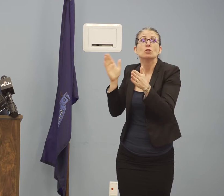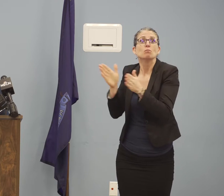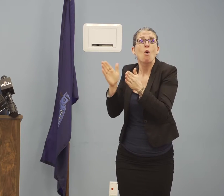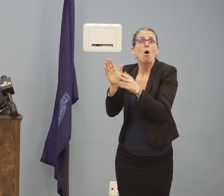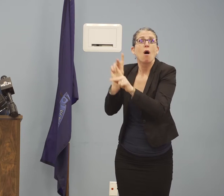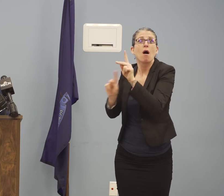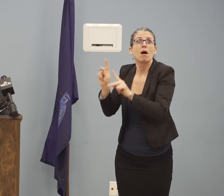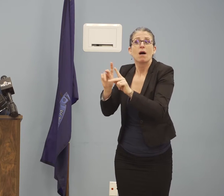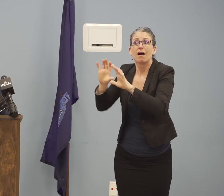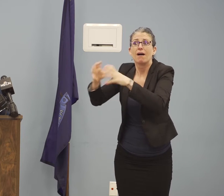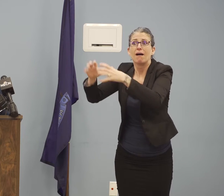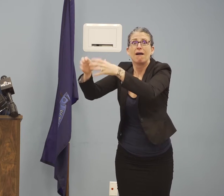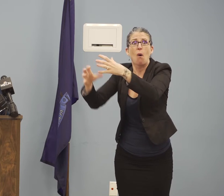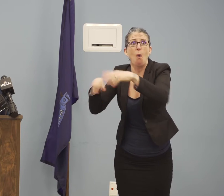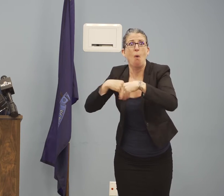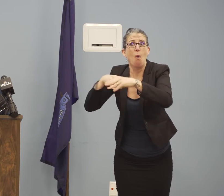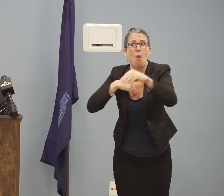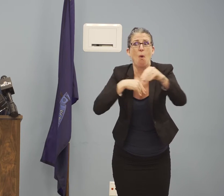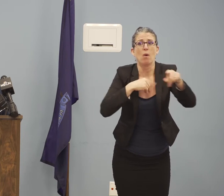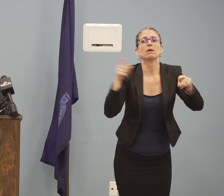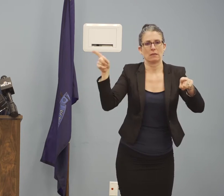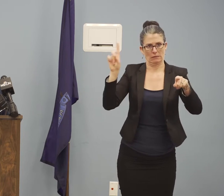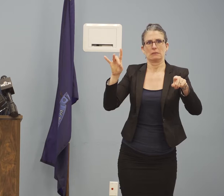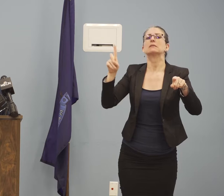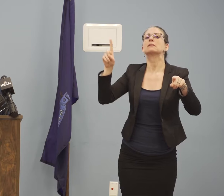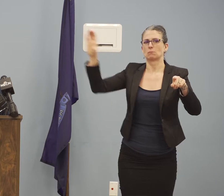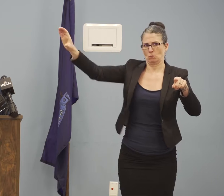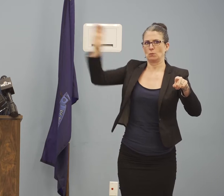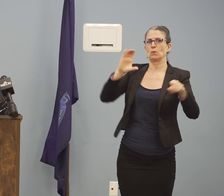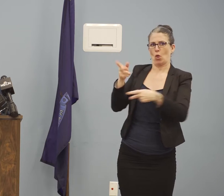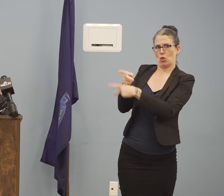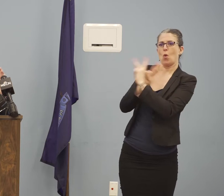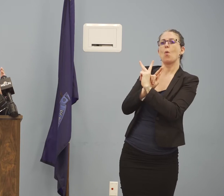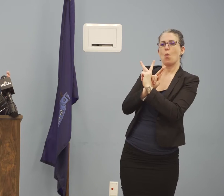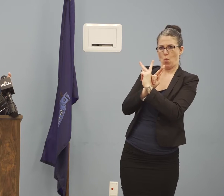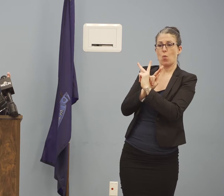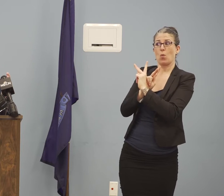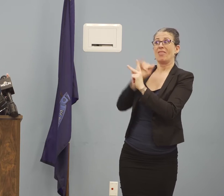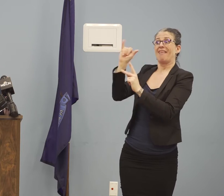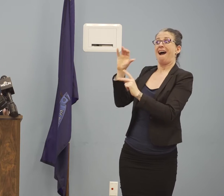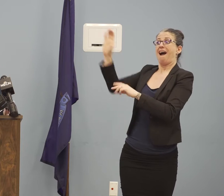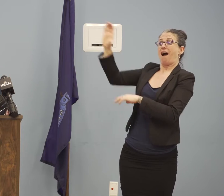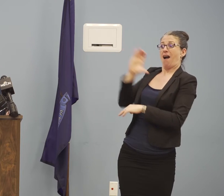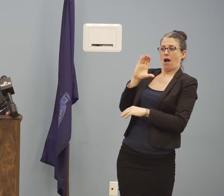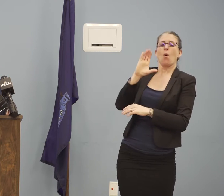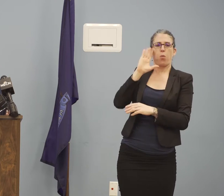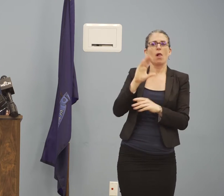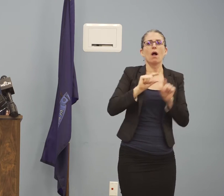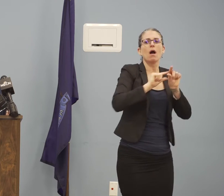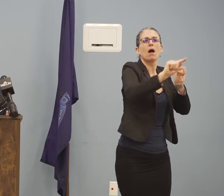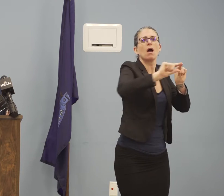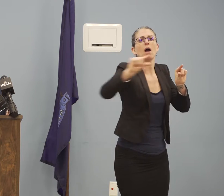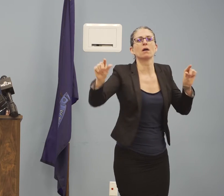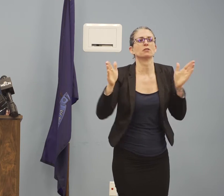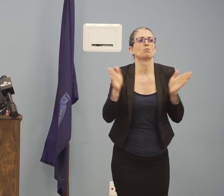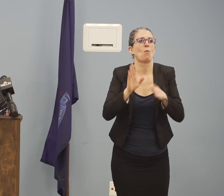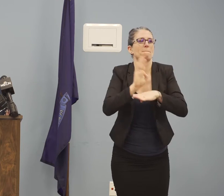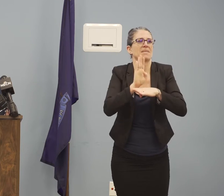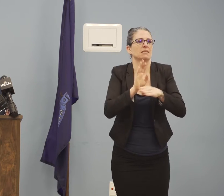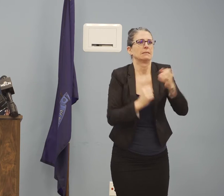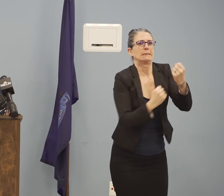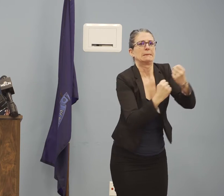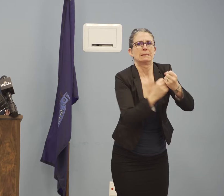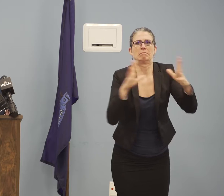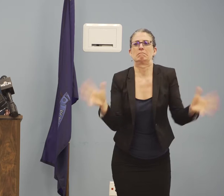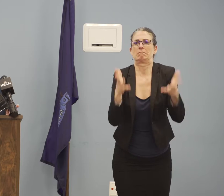help replace critical capital that they have lost. And we have temporarily revised eligibility and allowed